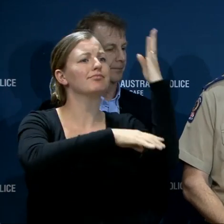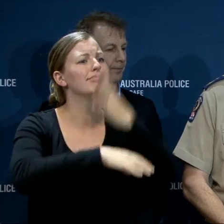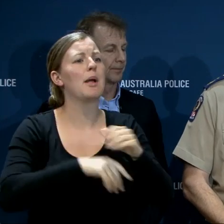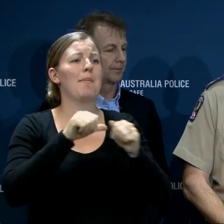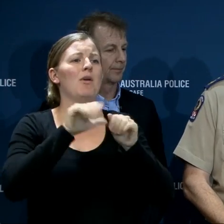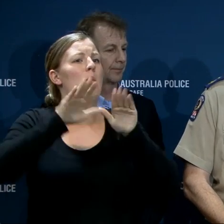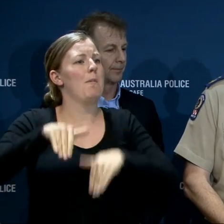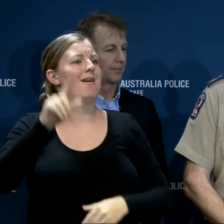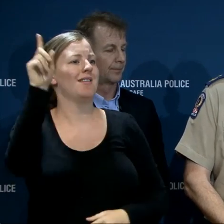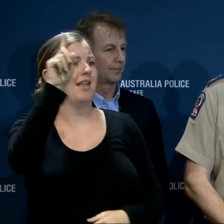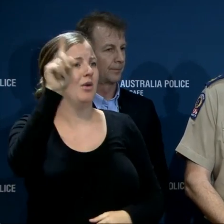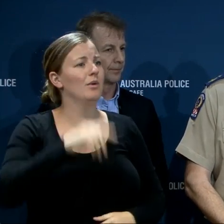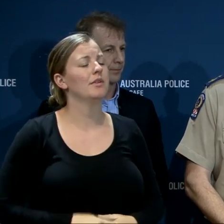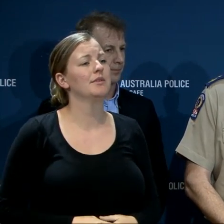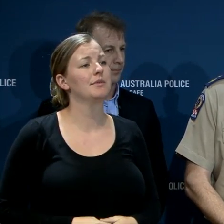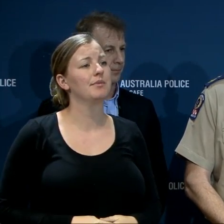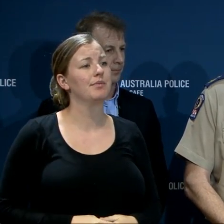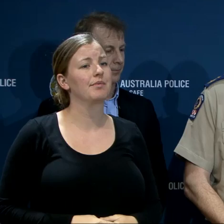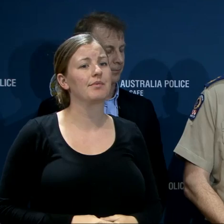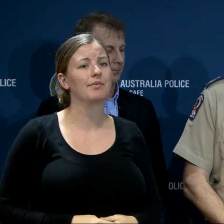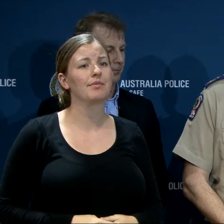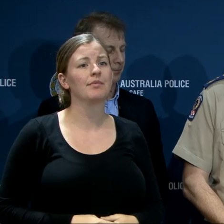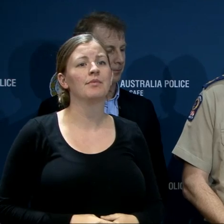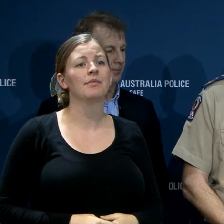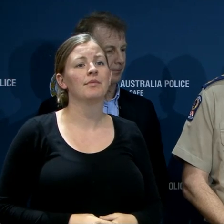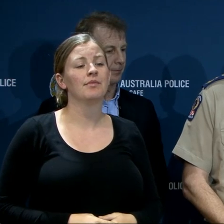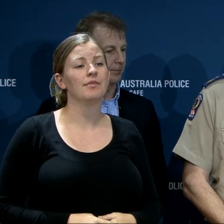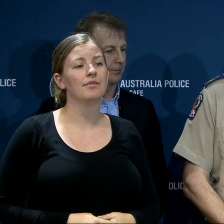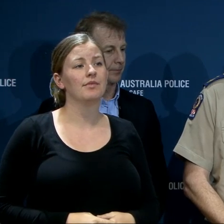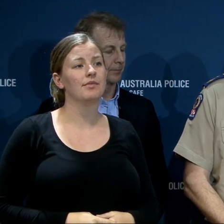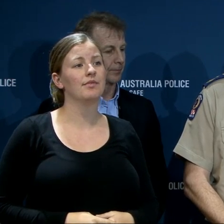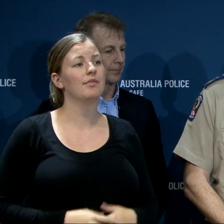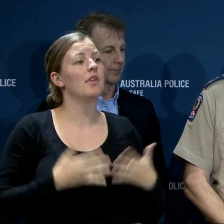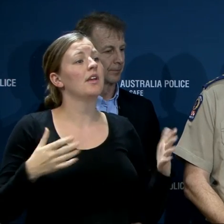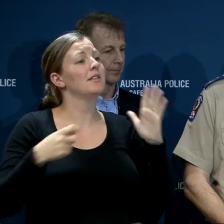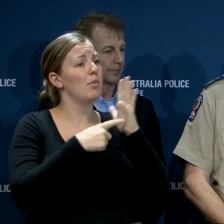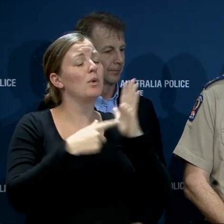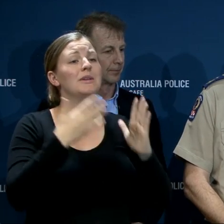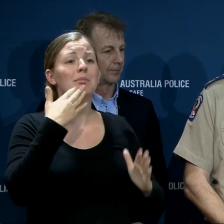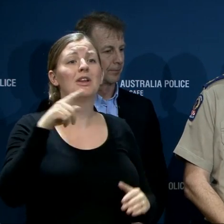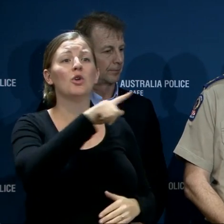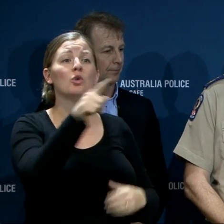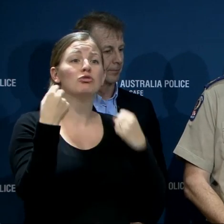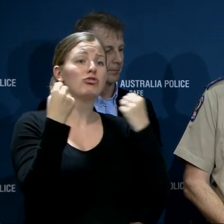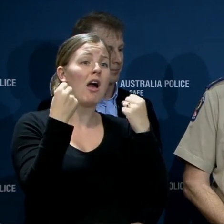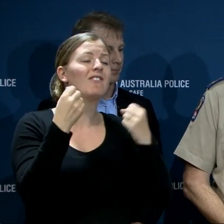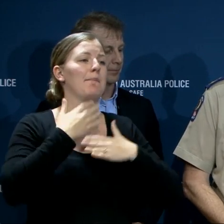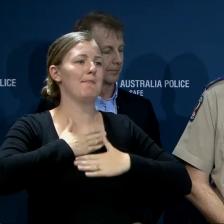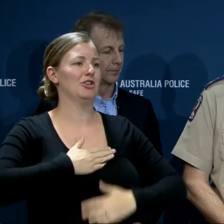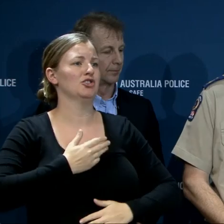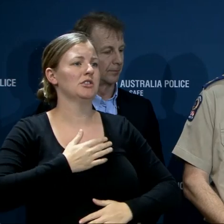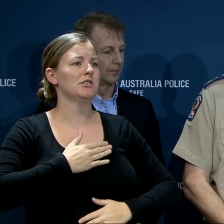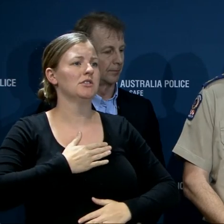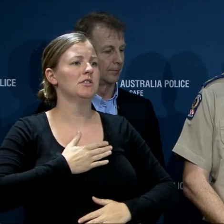damaged and so on. It's really important that everybody be patient on the roads and show consideration